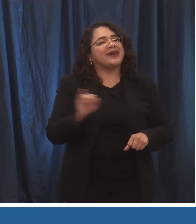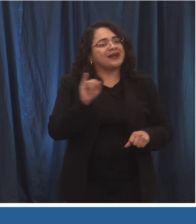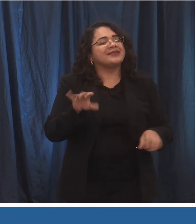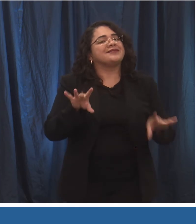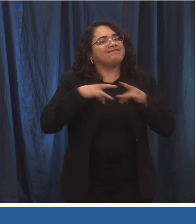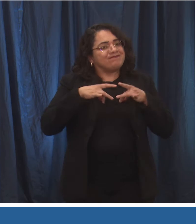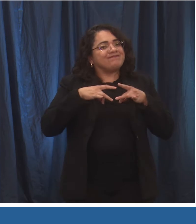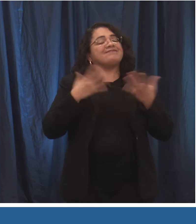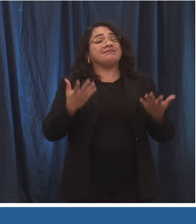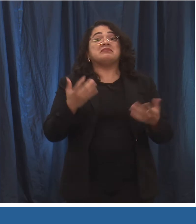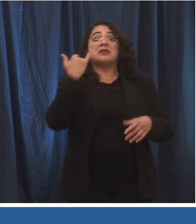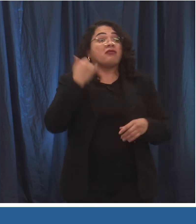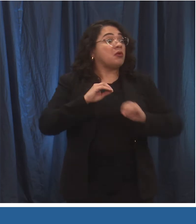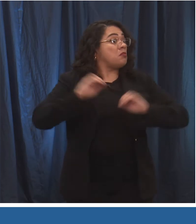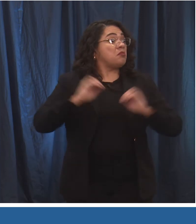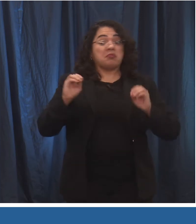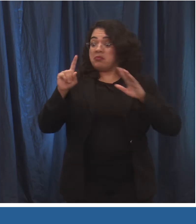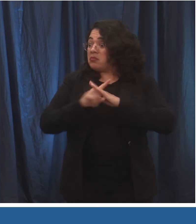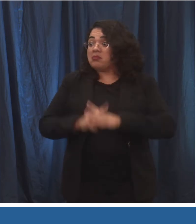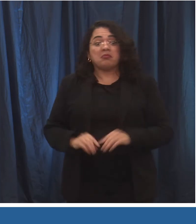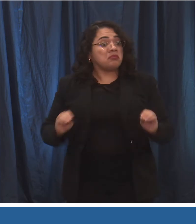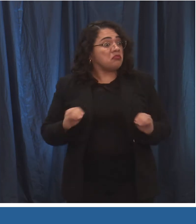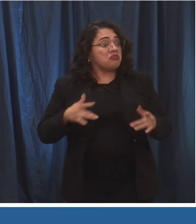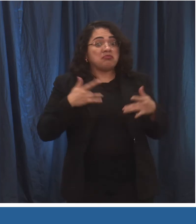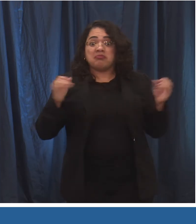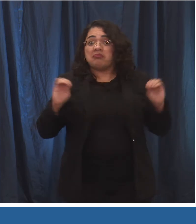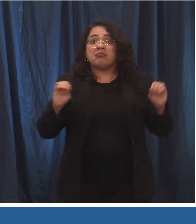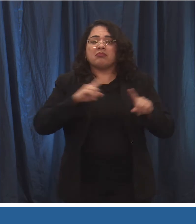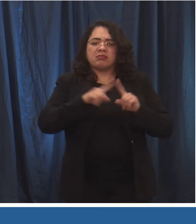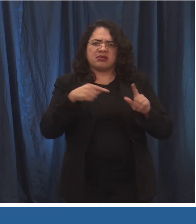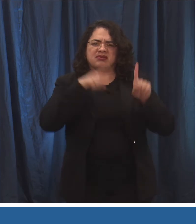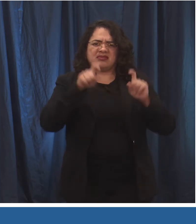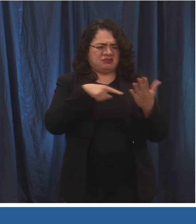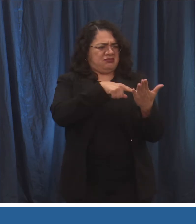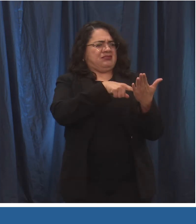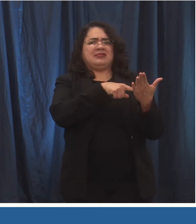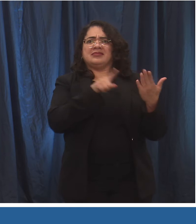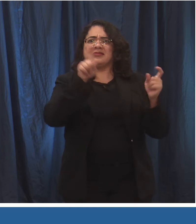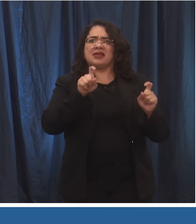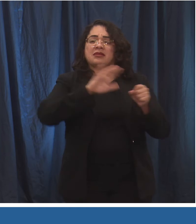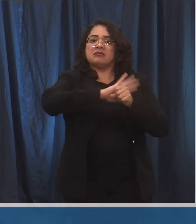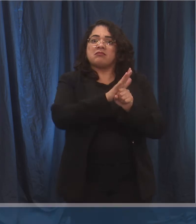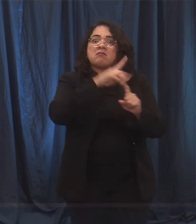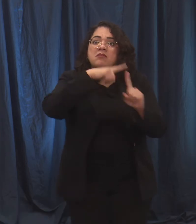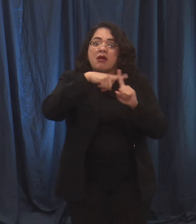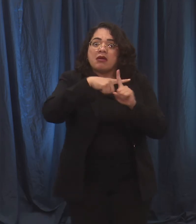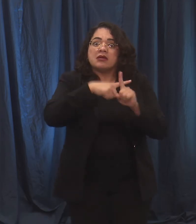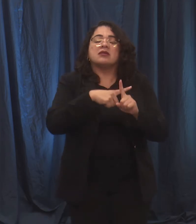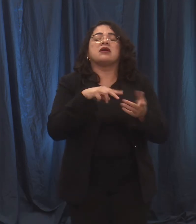experiencing symptoms, but have received a positive test for COVID-19, you could spread the virus to others.